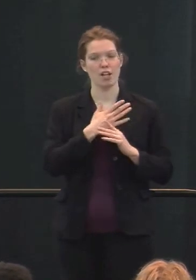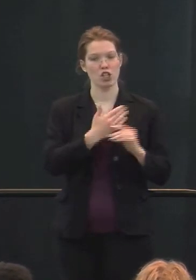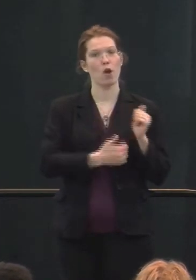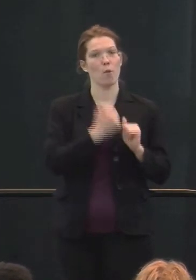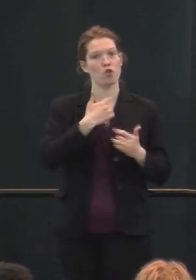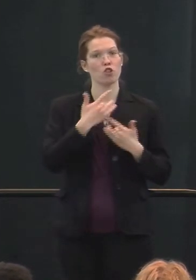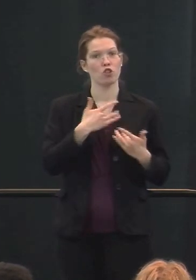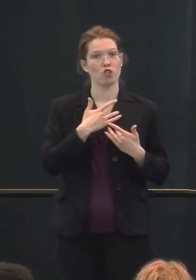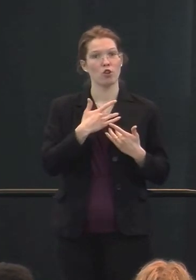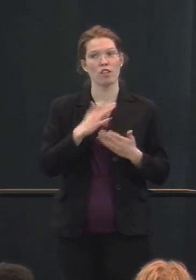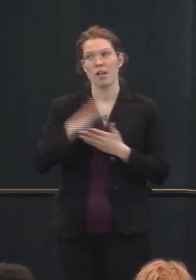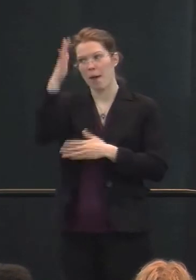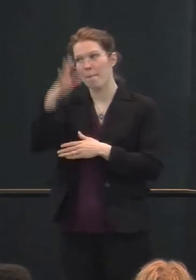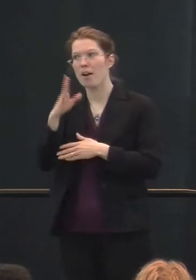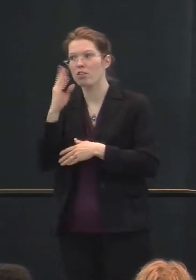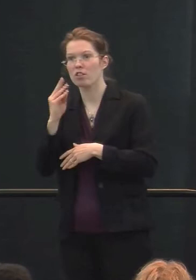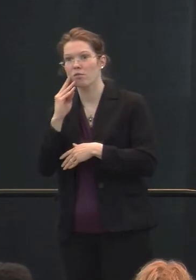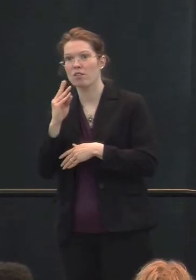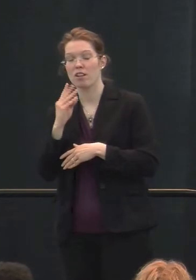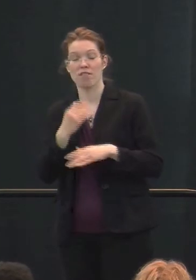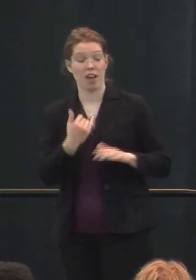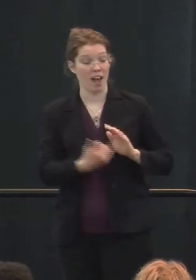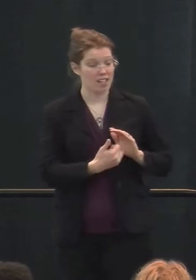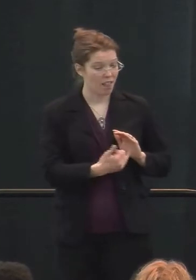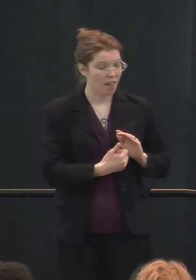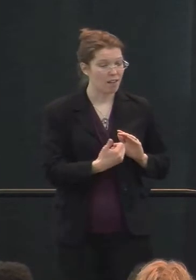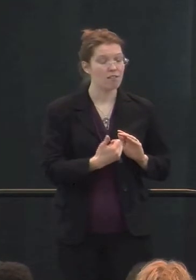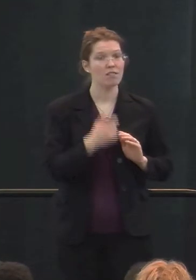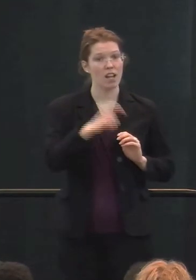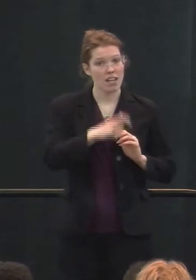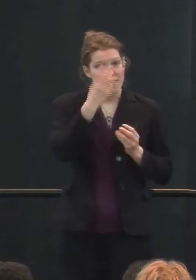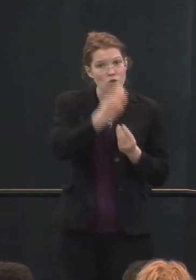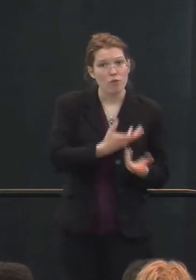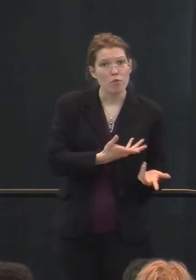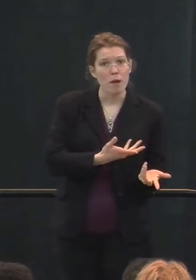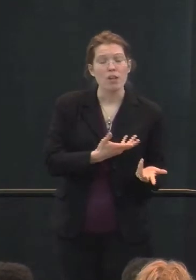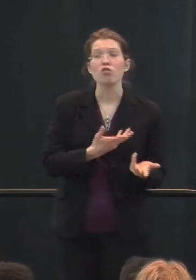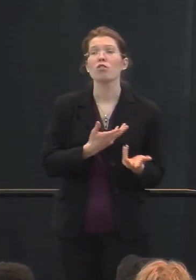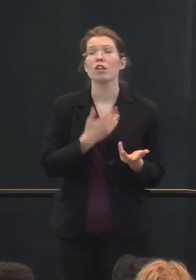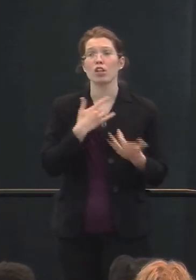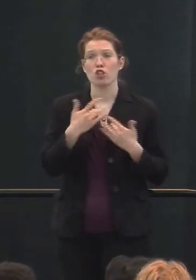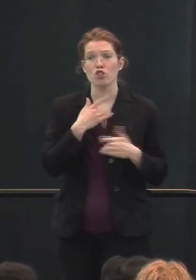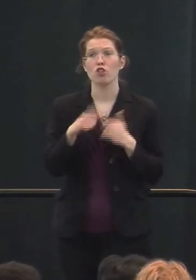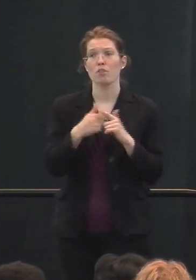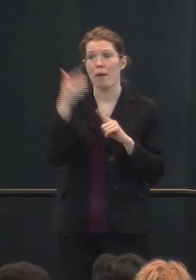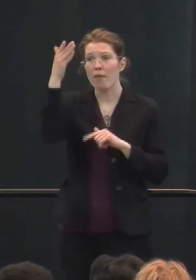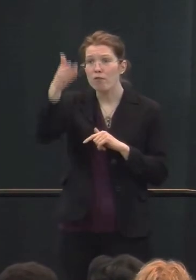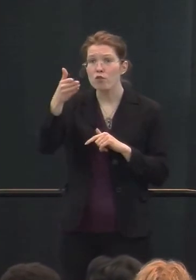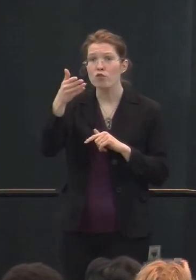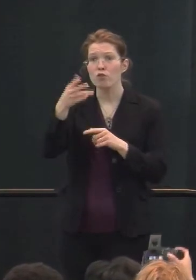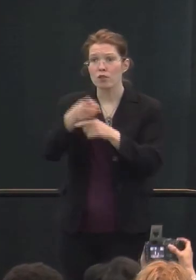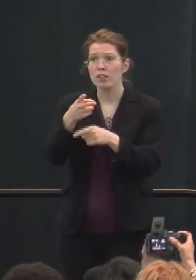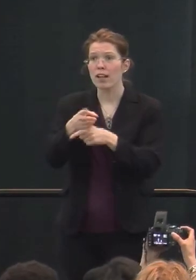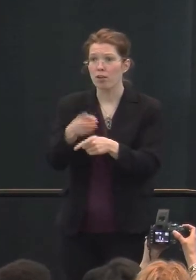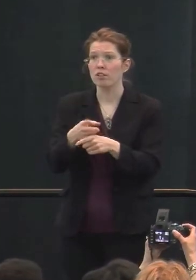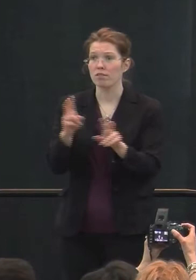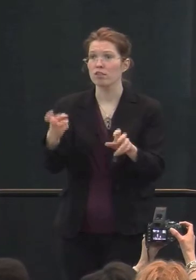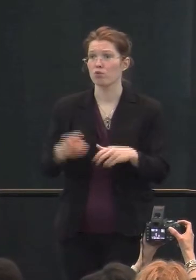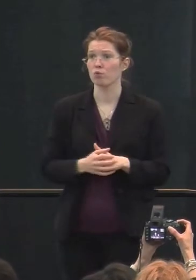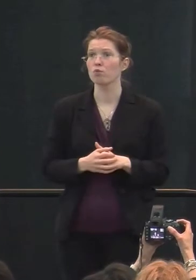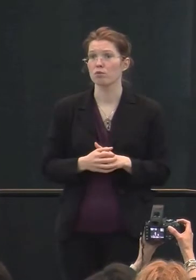the parents experience, including isolation, a need for information, and concerns about the future and caregiving issues.